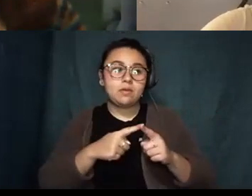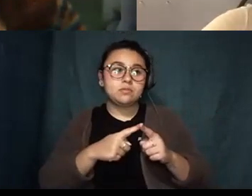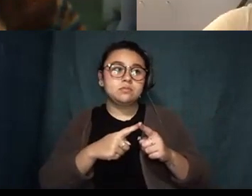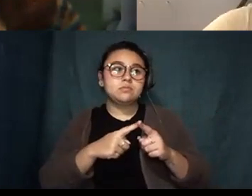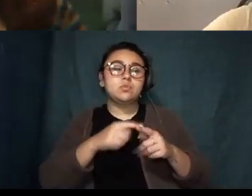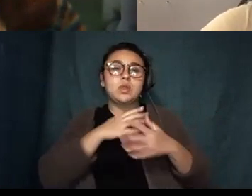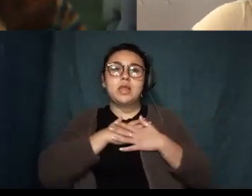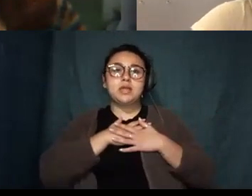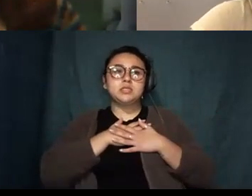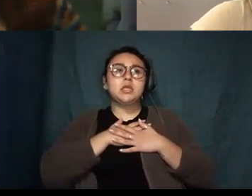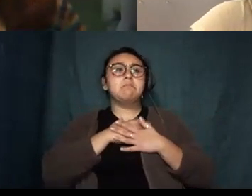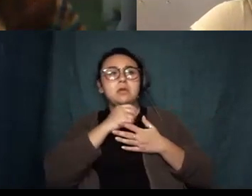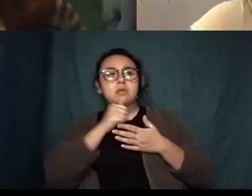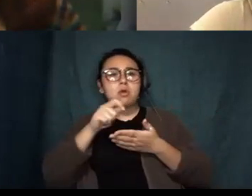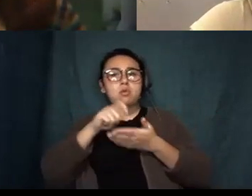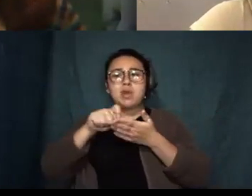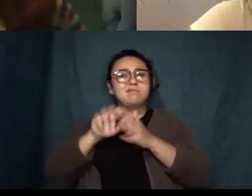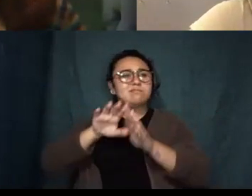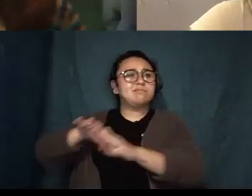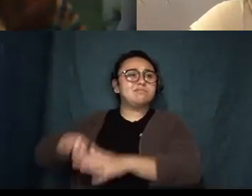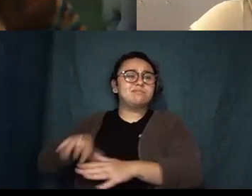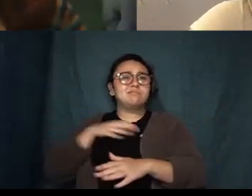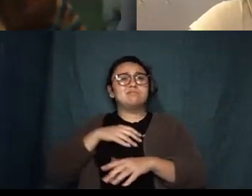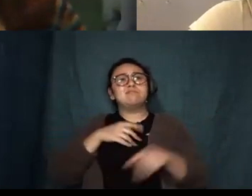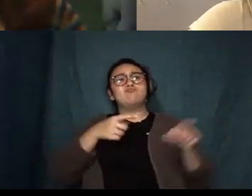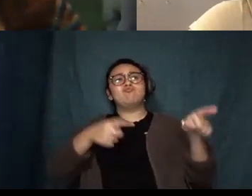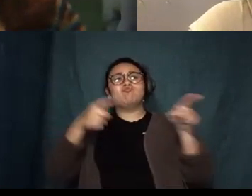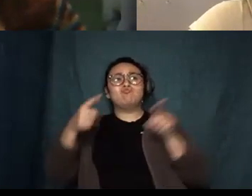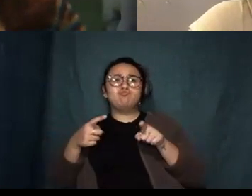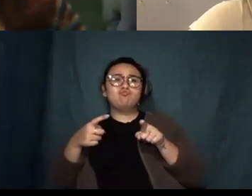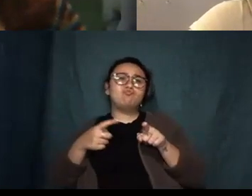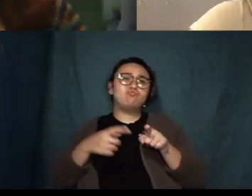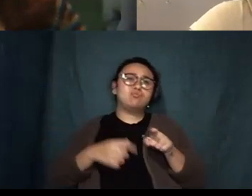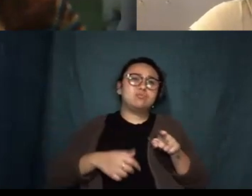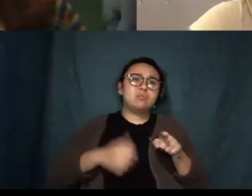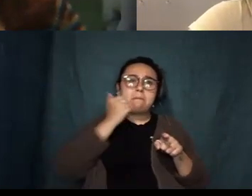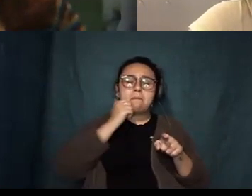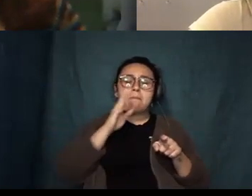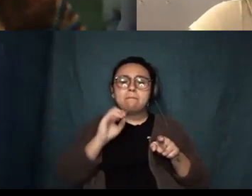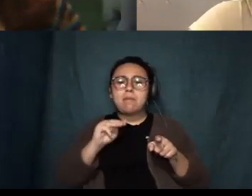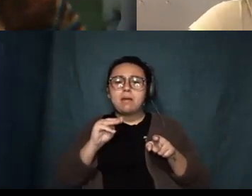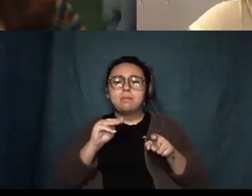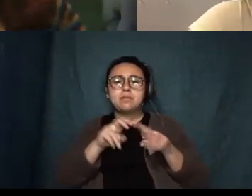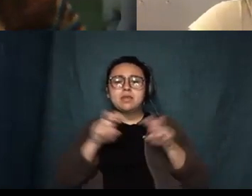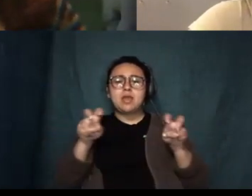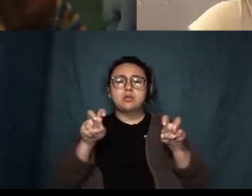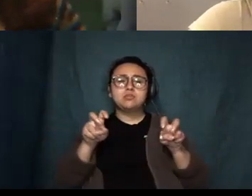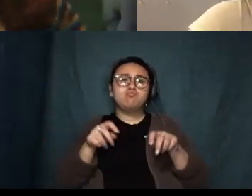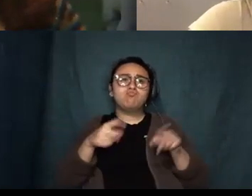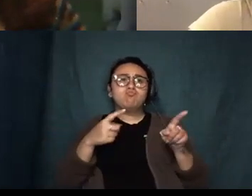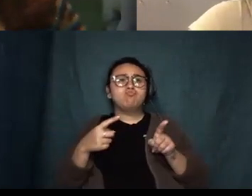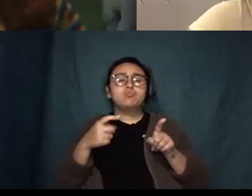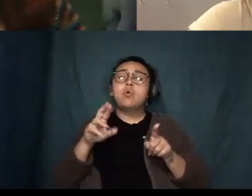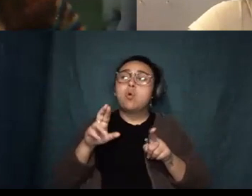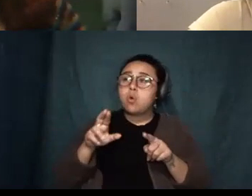like setting things aside being a bum on the couch at times like you know taking walks and or just generally